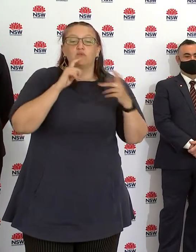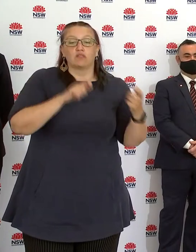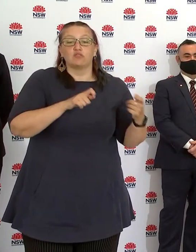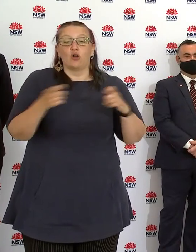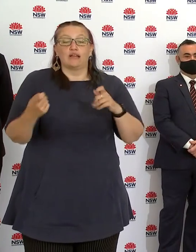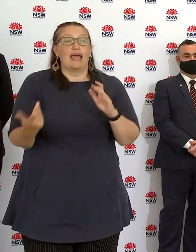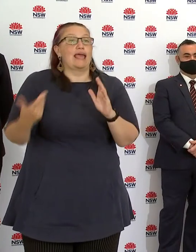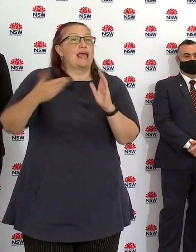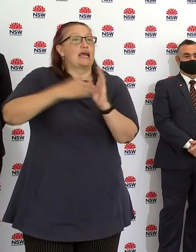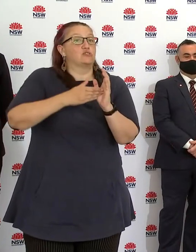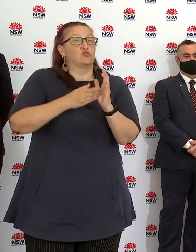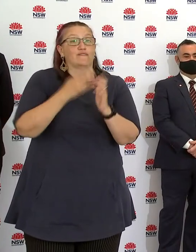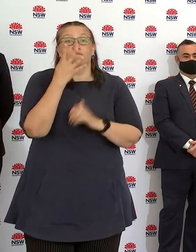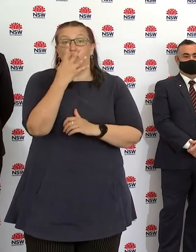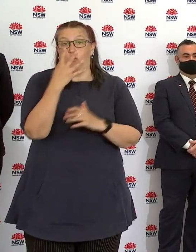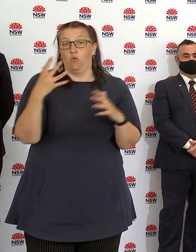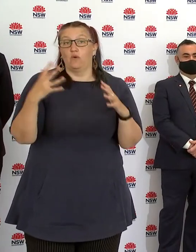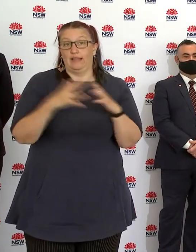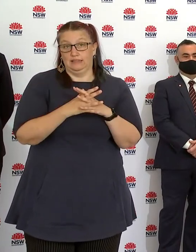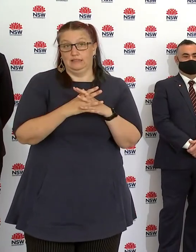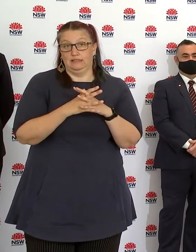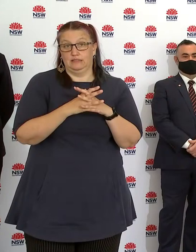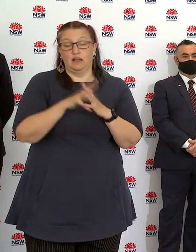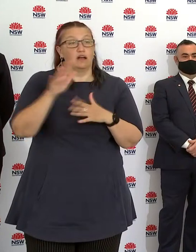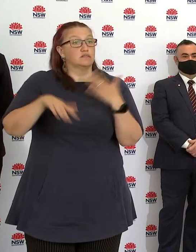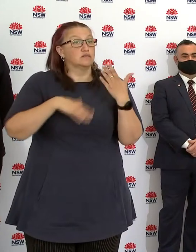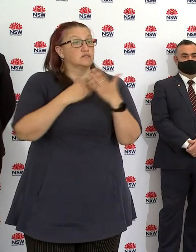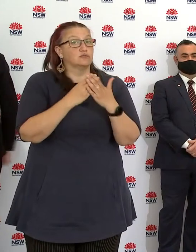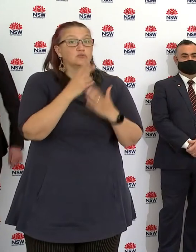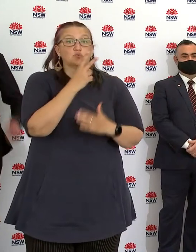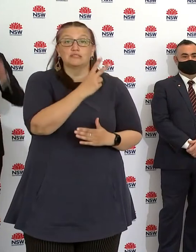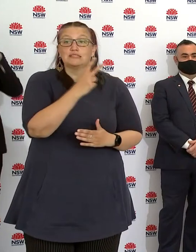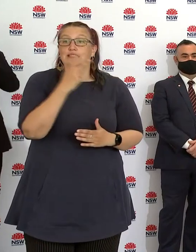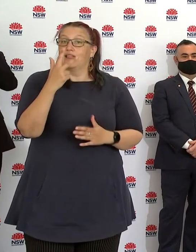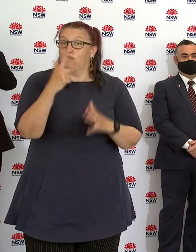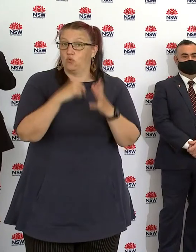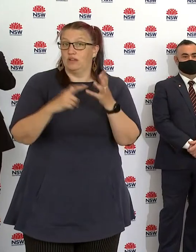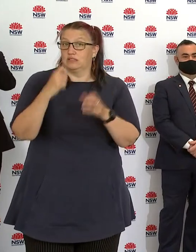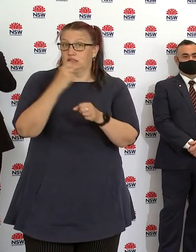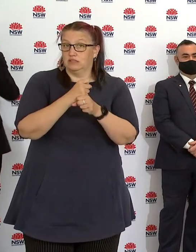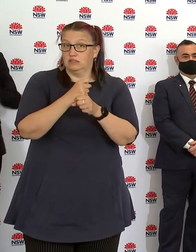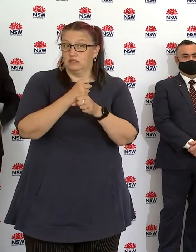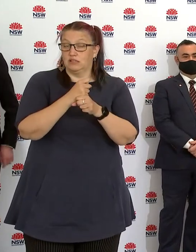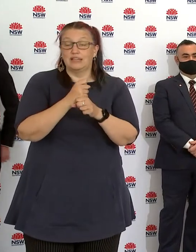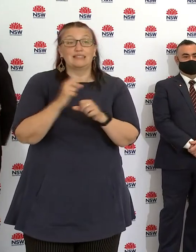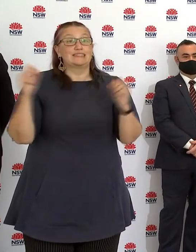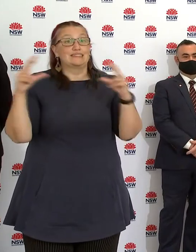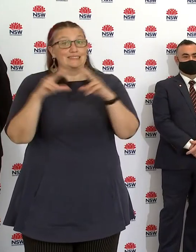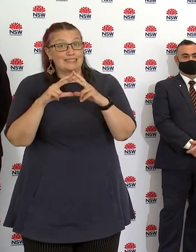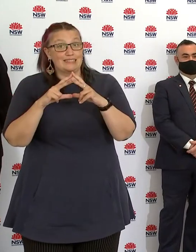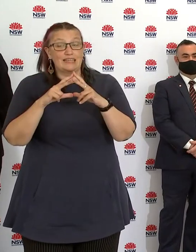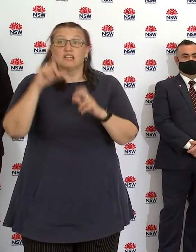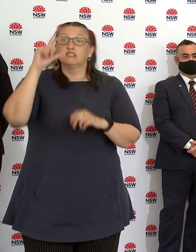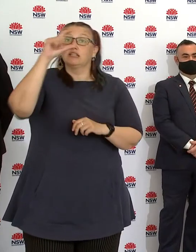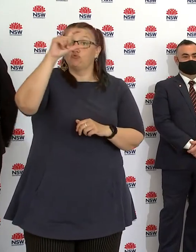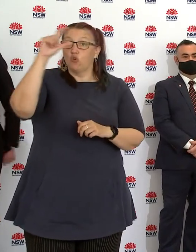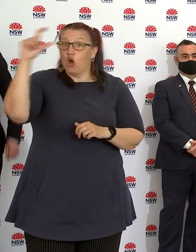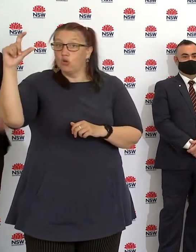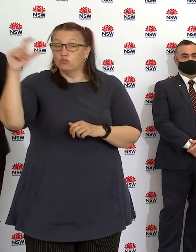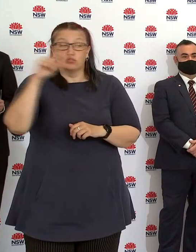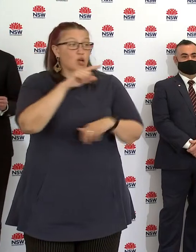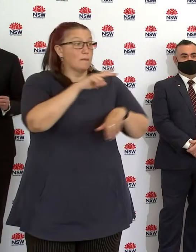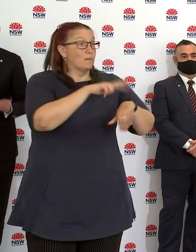further four weeks till the 28th of August. That includes all of Greater Sydney, the Central Coast, the Blue Mountains, Shell Harbour and Wollongong.